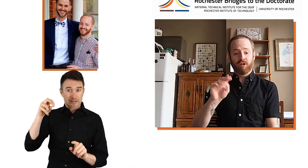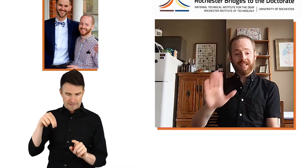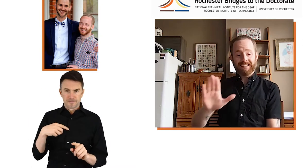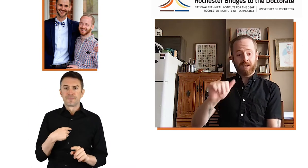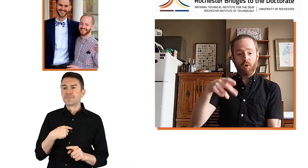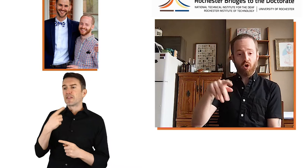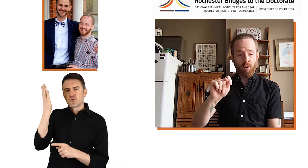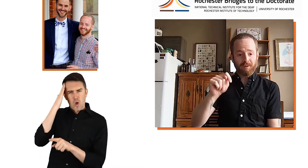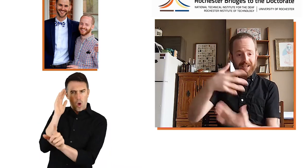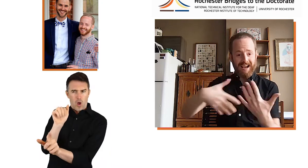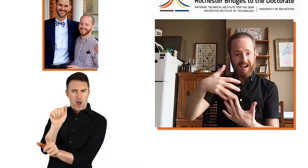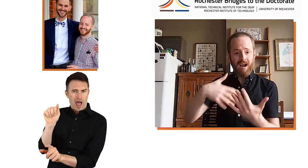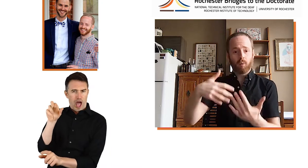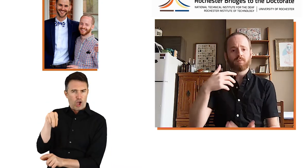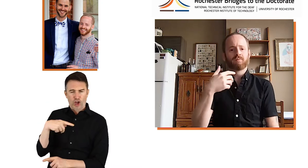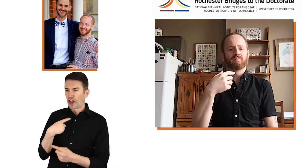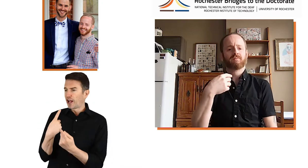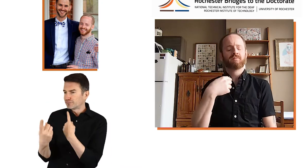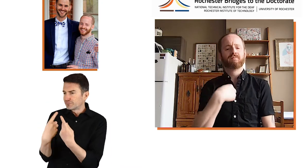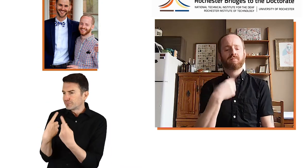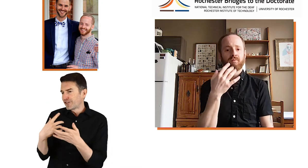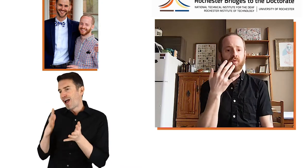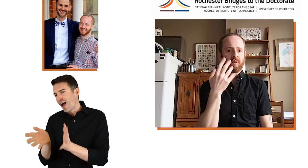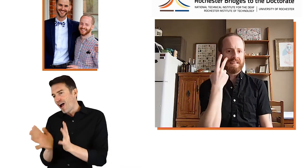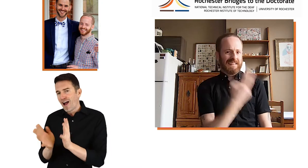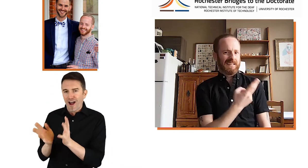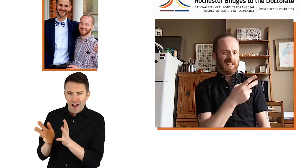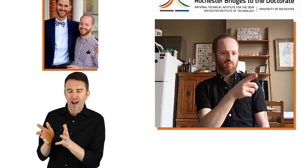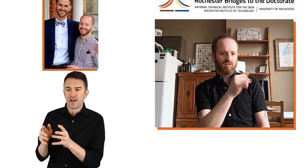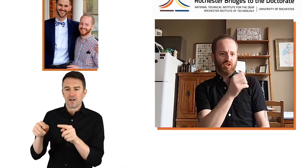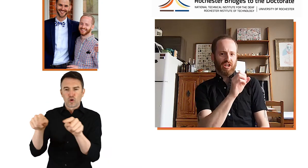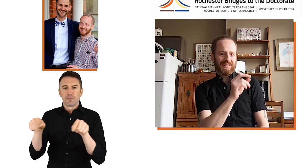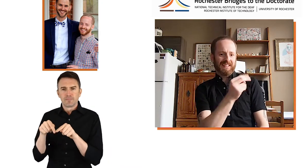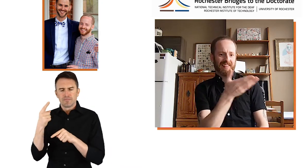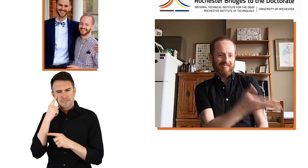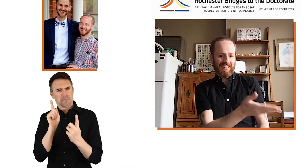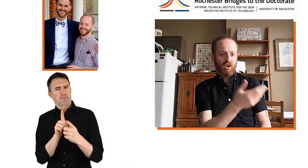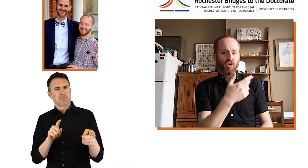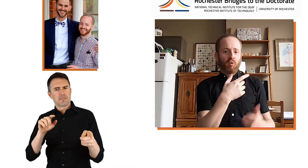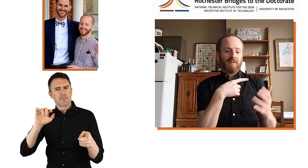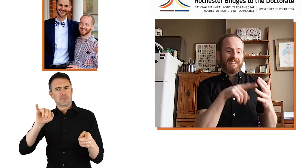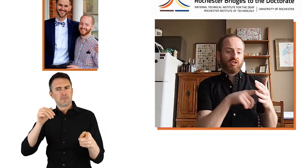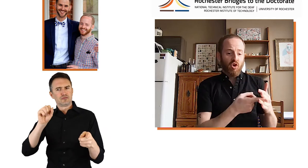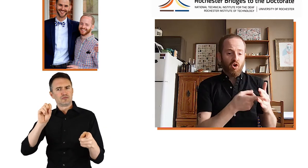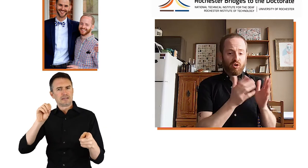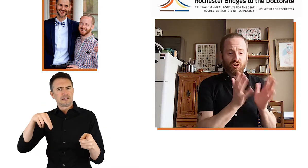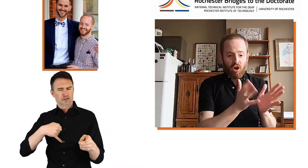So, we often went to Aaron's apartment to hang out. And I would see Jason there.